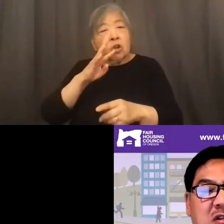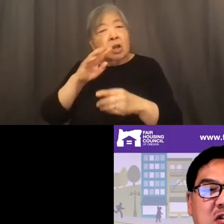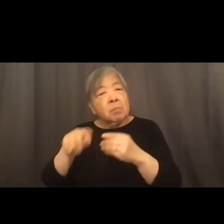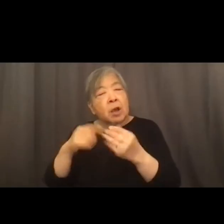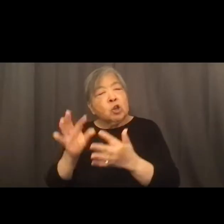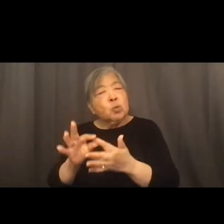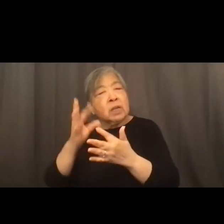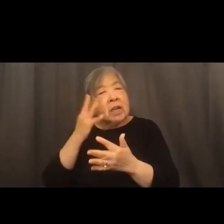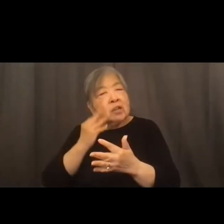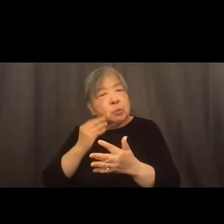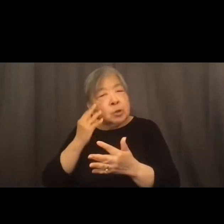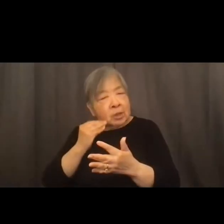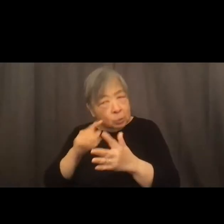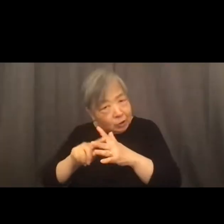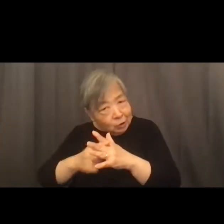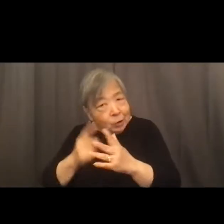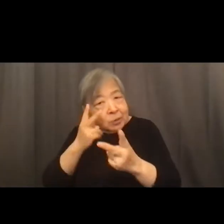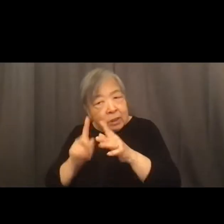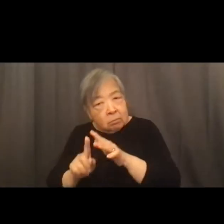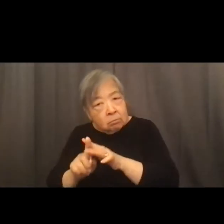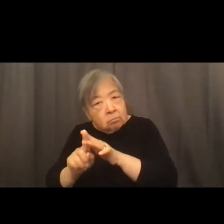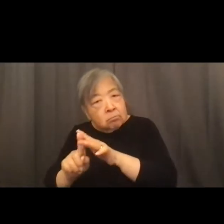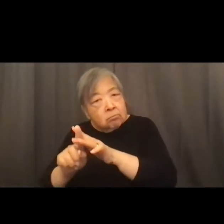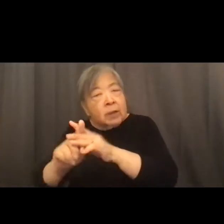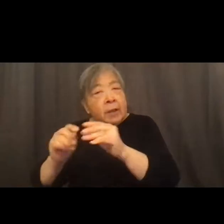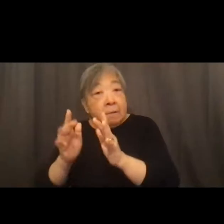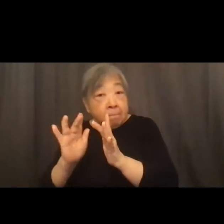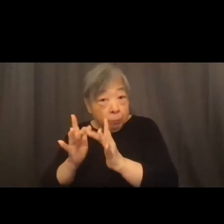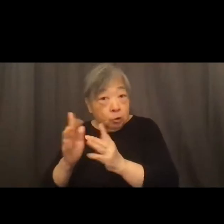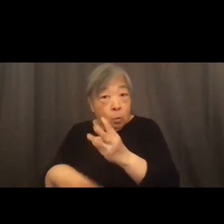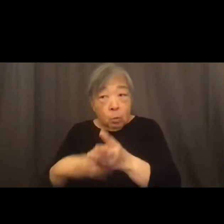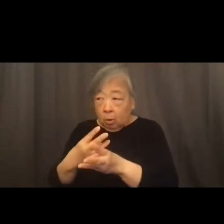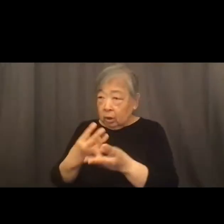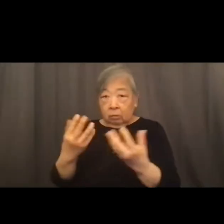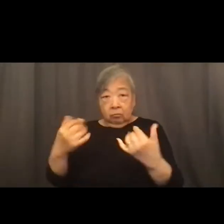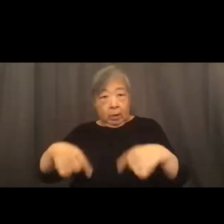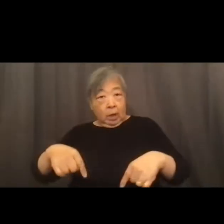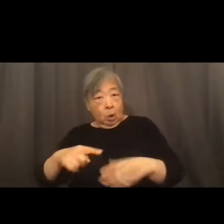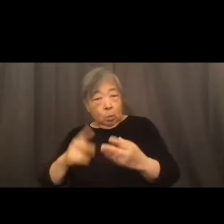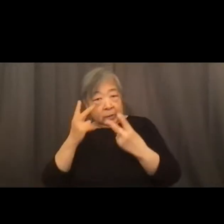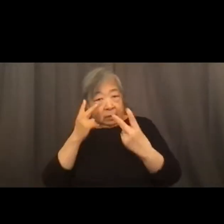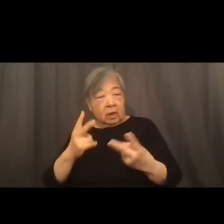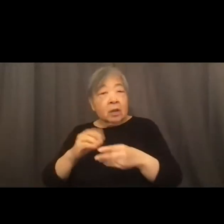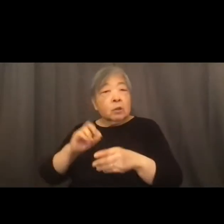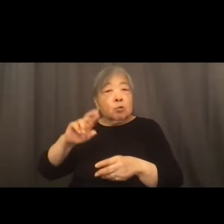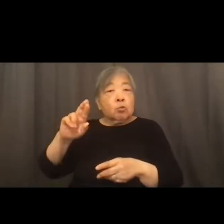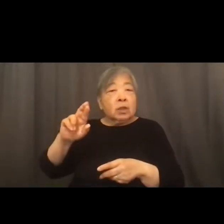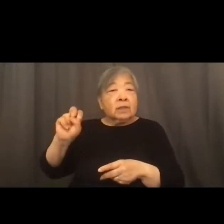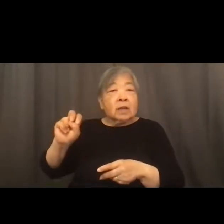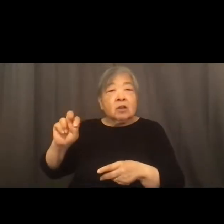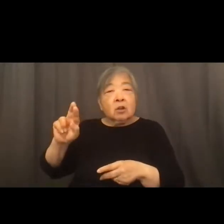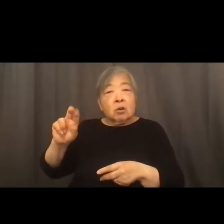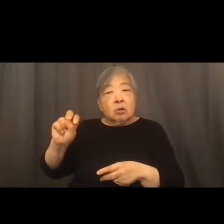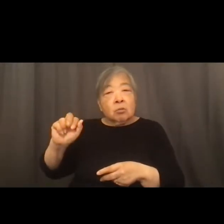experiences that we're starting to see in this virtual world. Like we're in right now that we're seeing in the real estate industry. Um, it's,